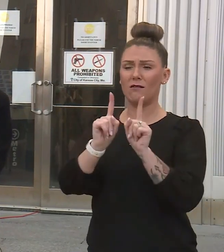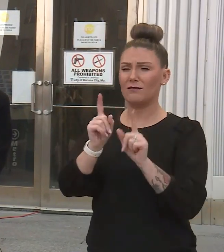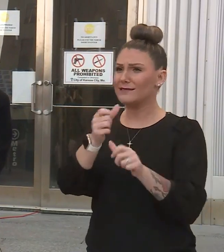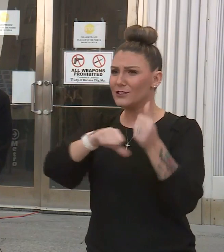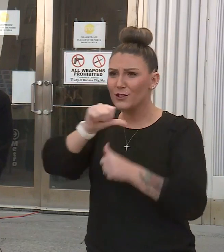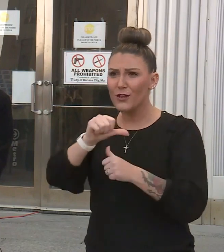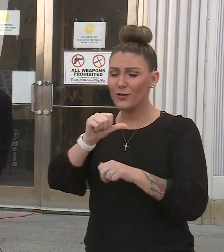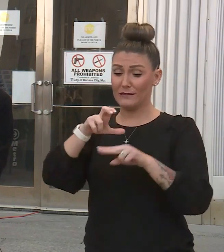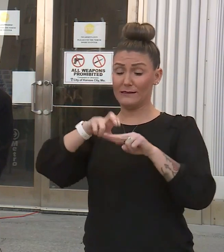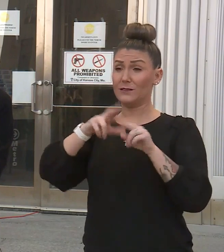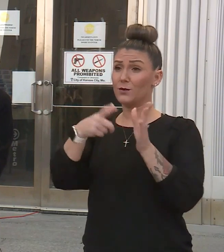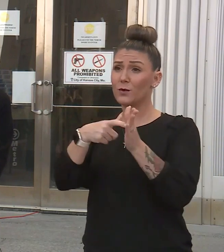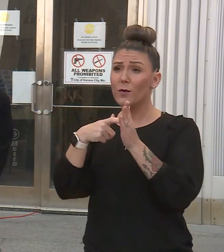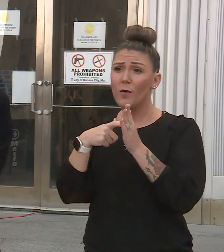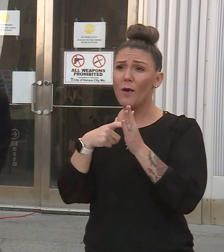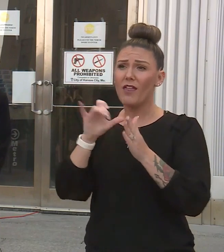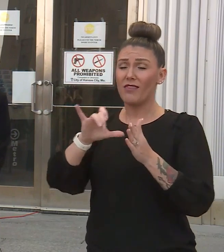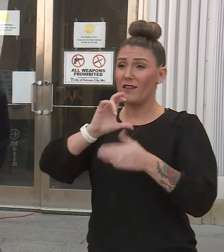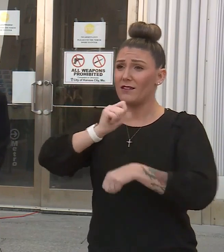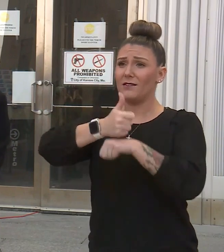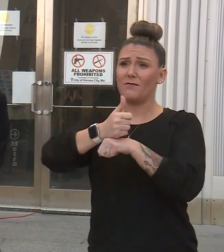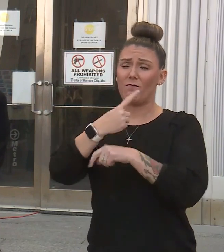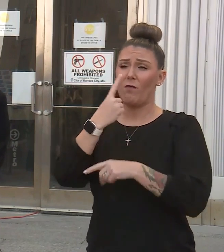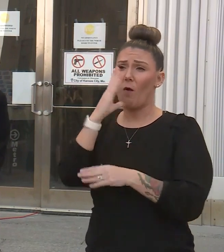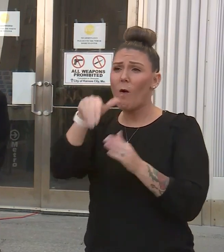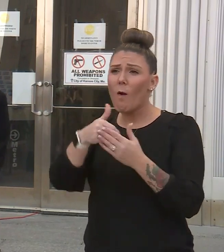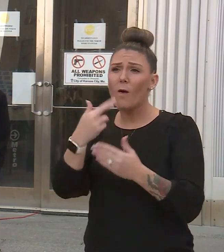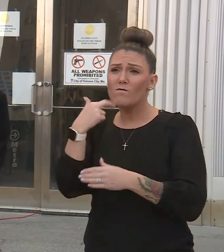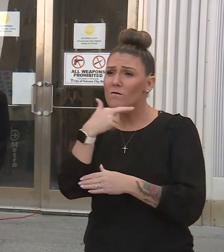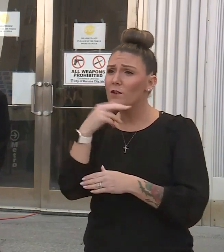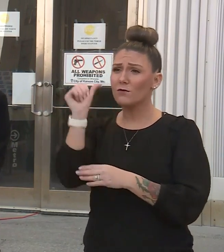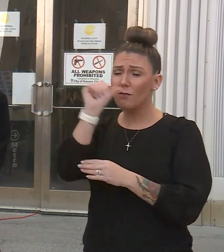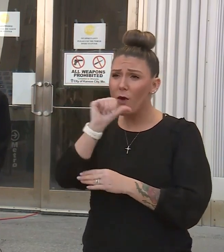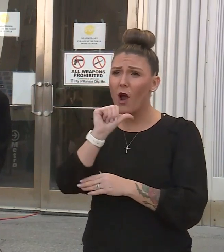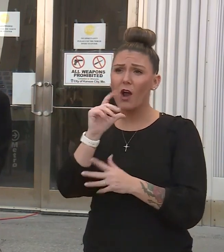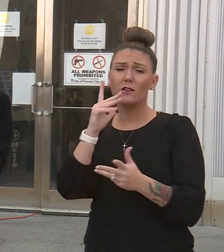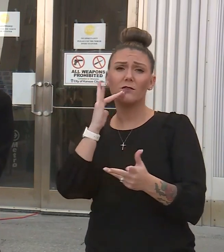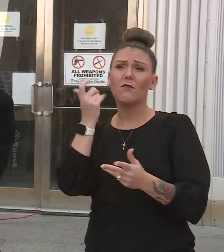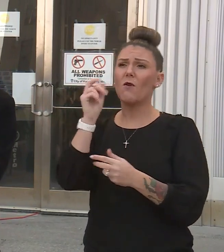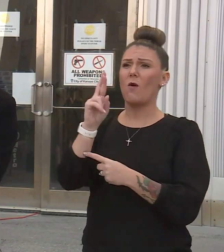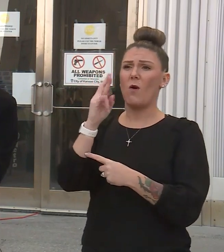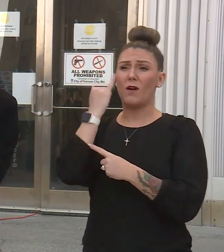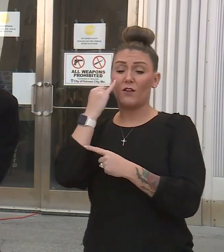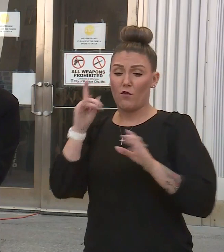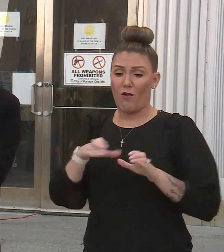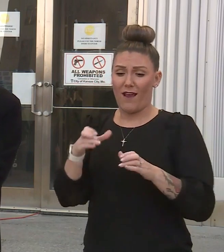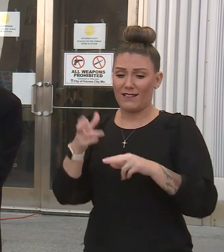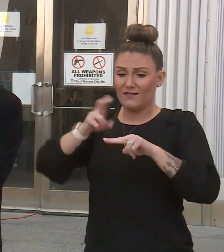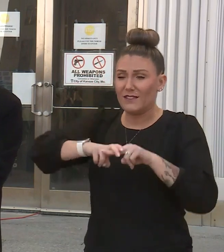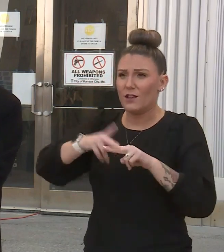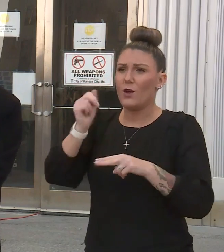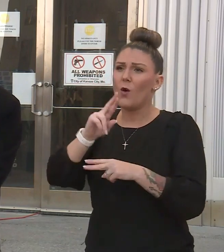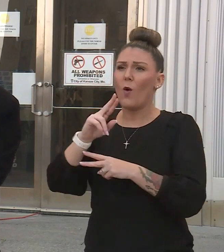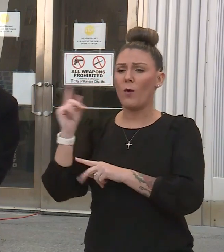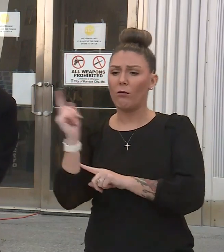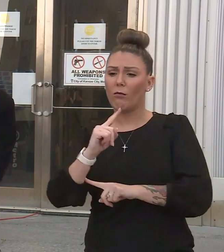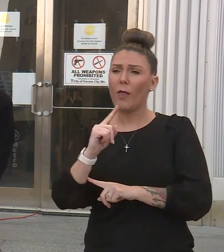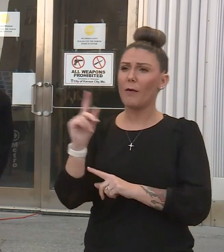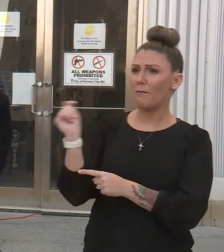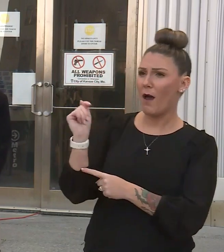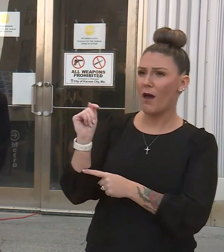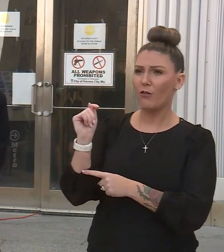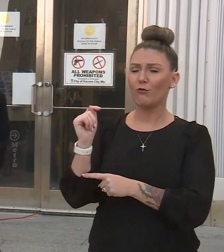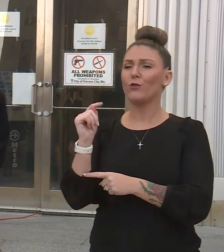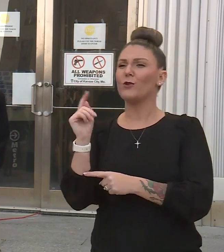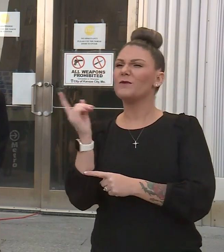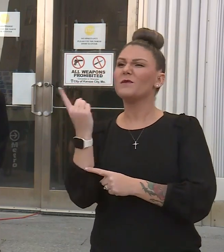seating requirement will be something that is enforced for all restaurants and bars unless you're actively going to be seated or going to a restroom or something